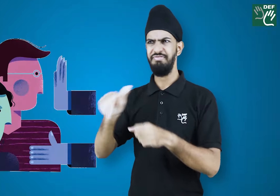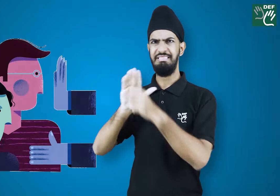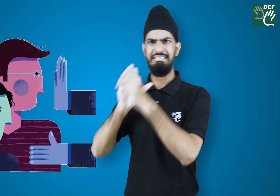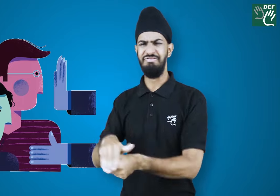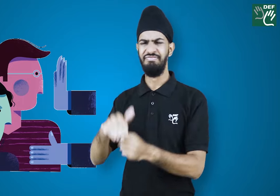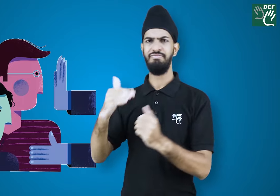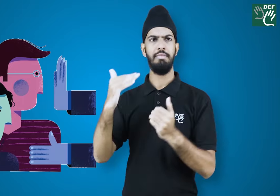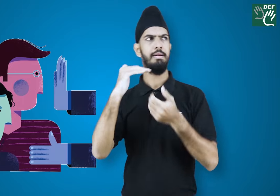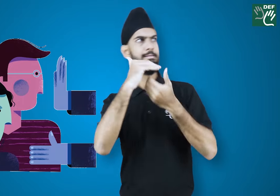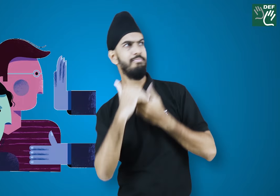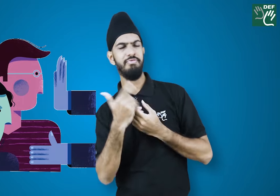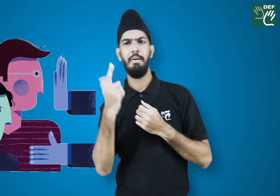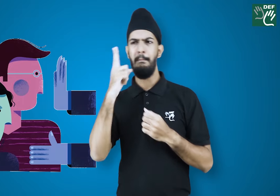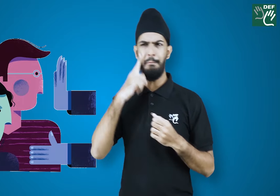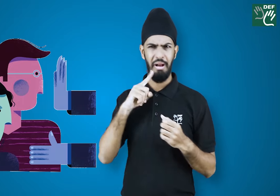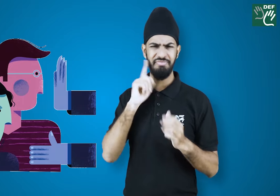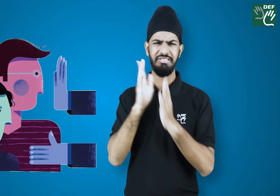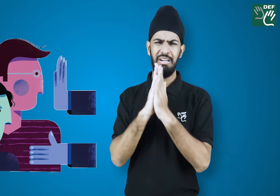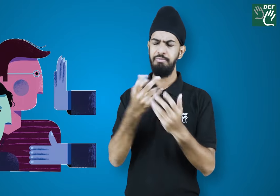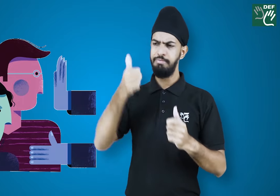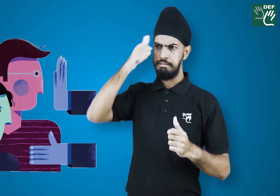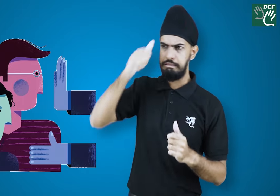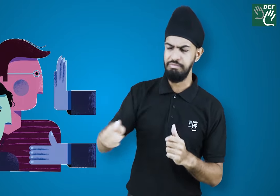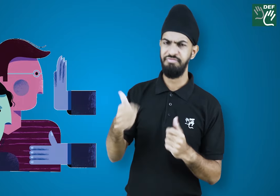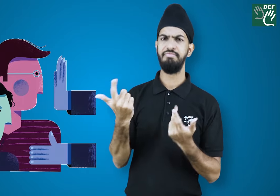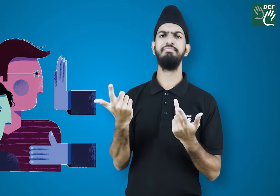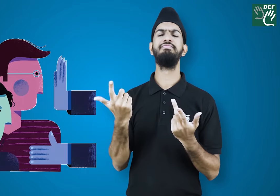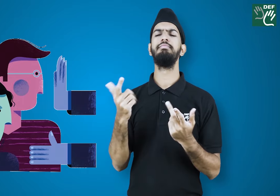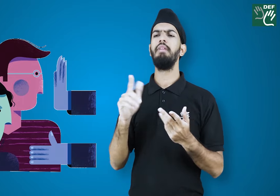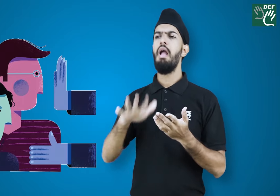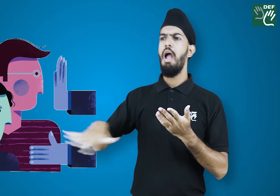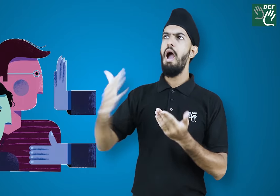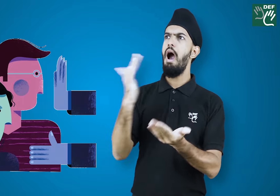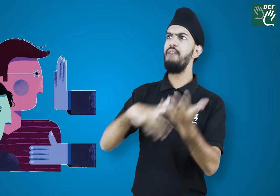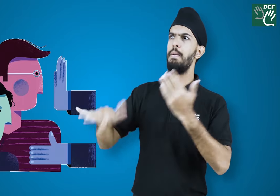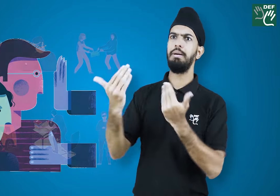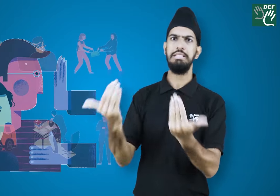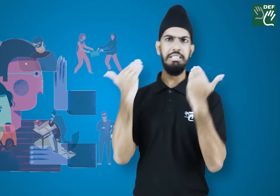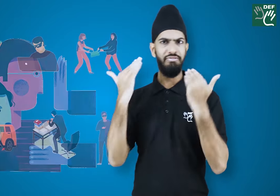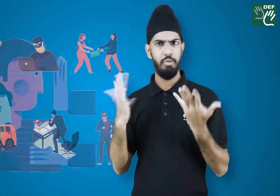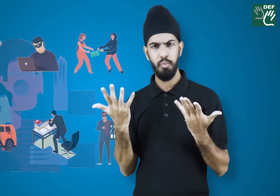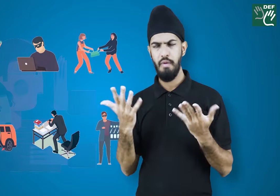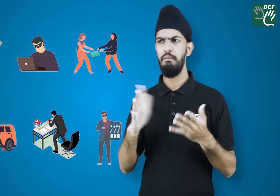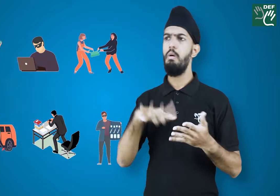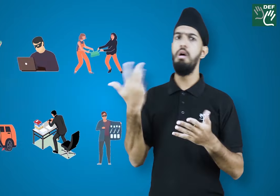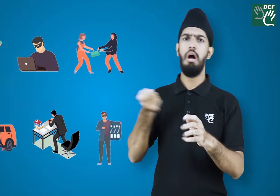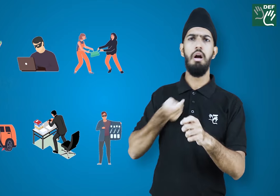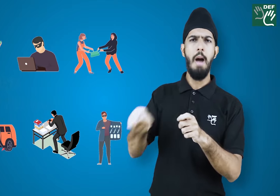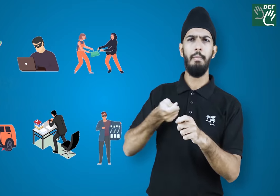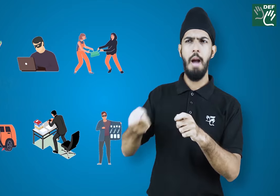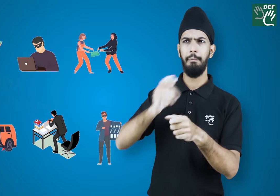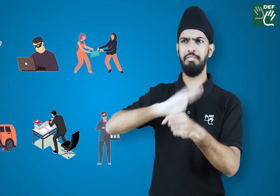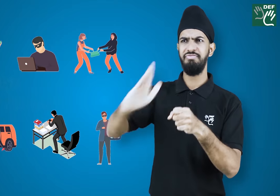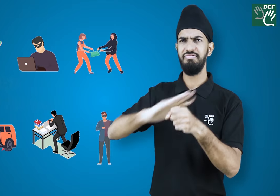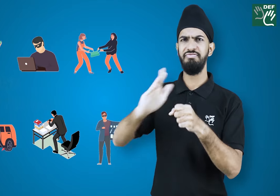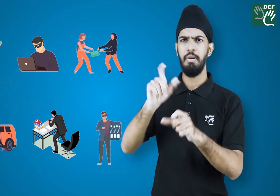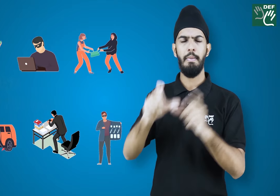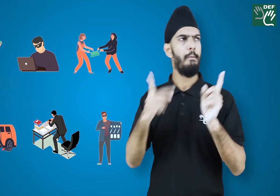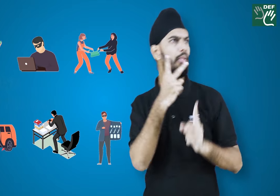unfairly and breaking basic human rights are becoming more common, especially in countries that are still developing.